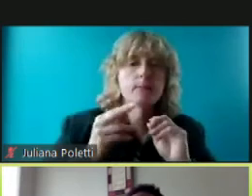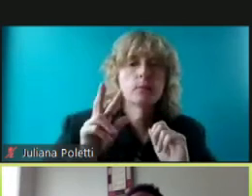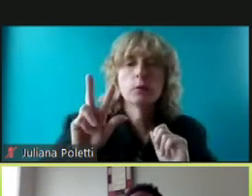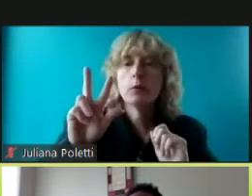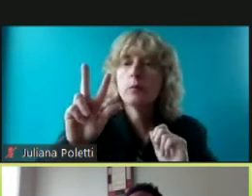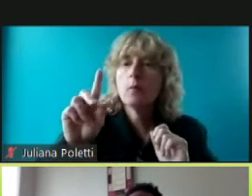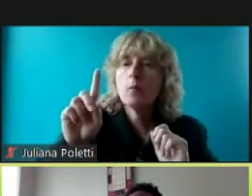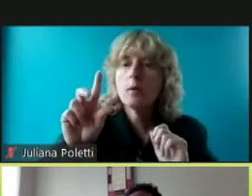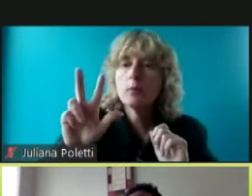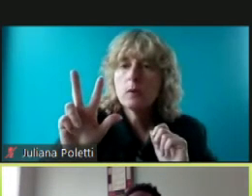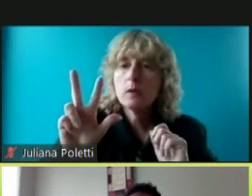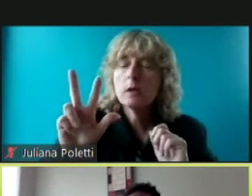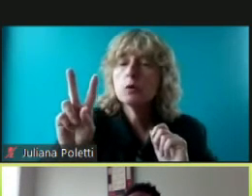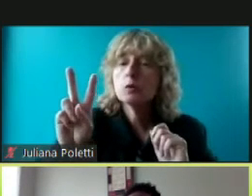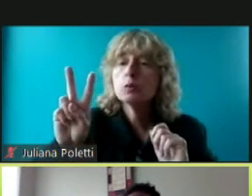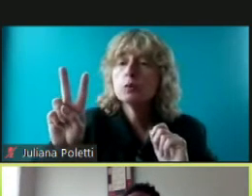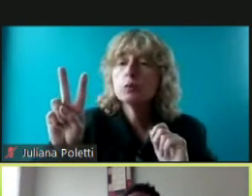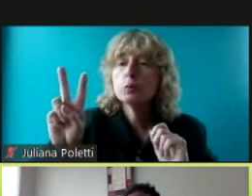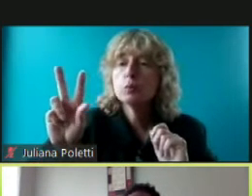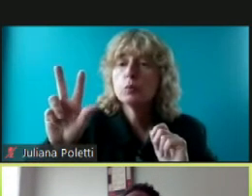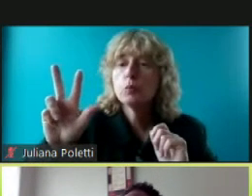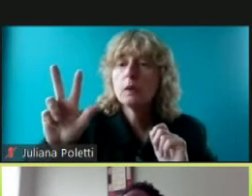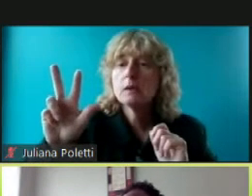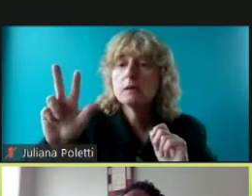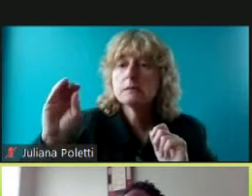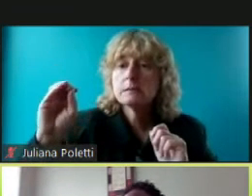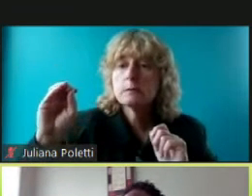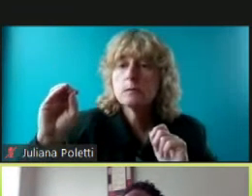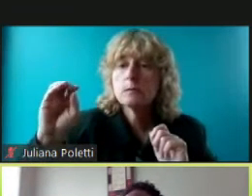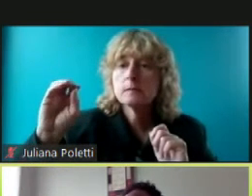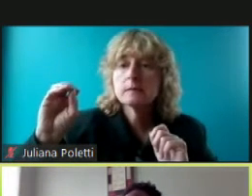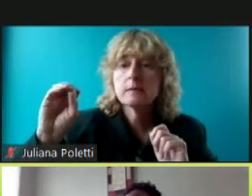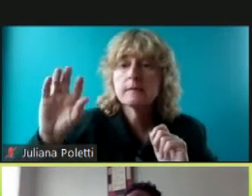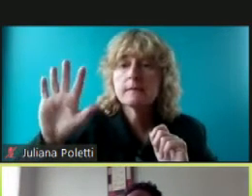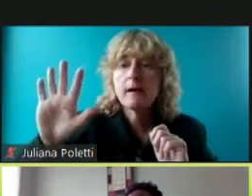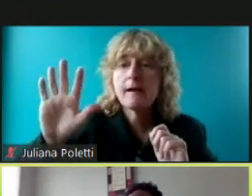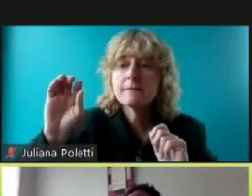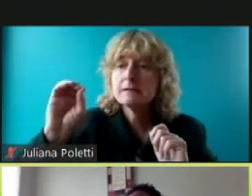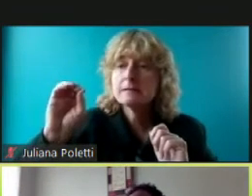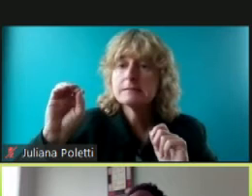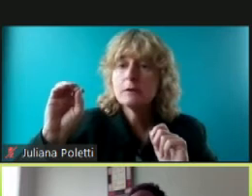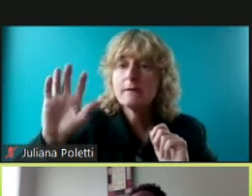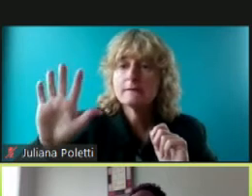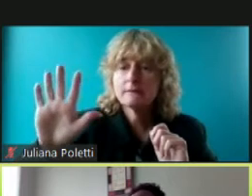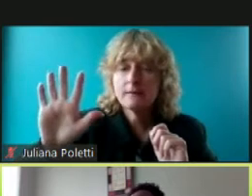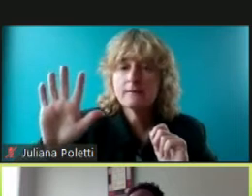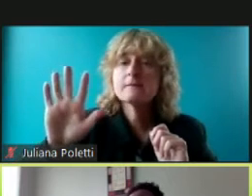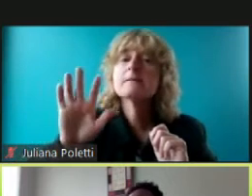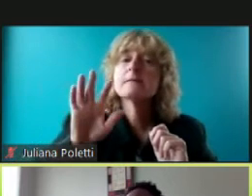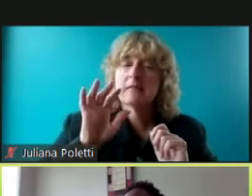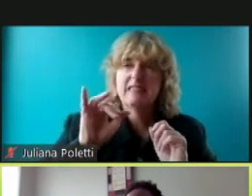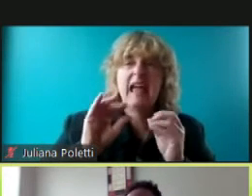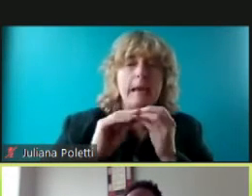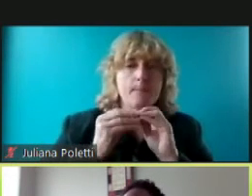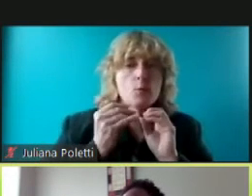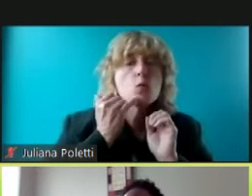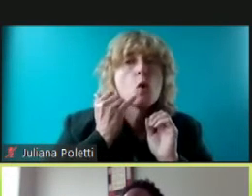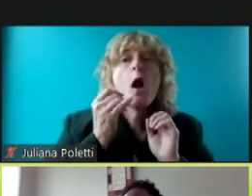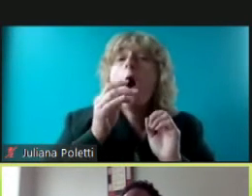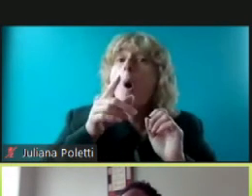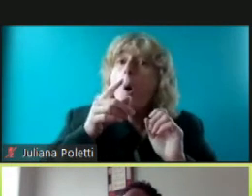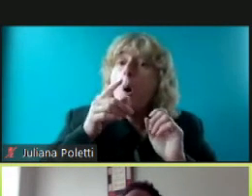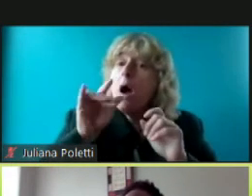-0505 and also that number also if you need help with transportation